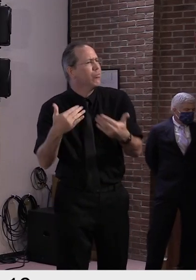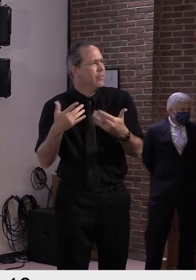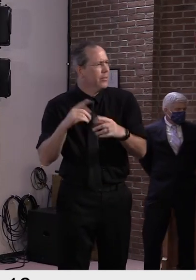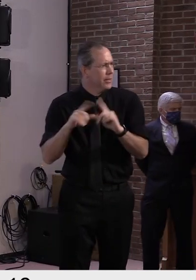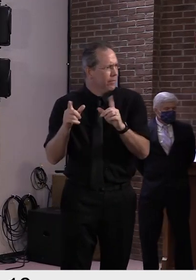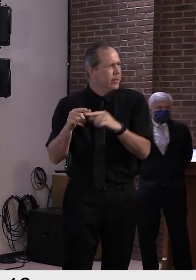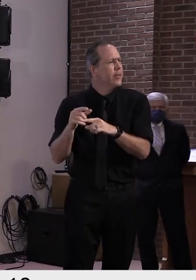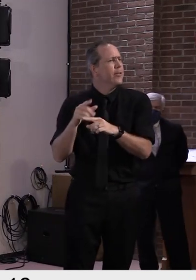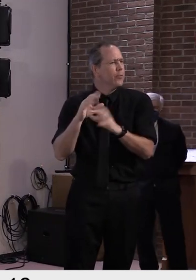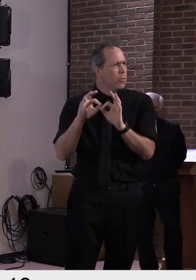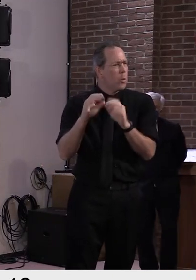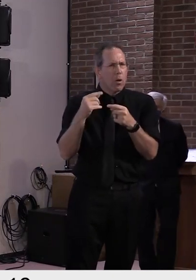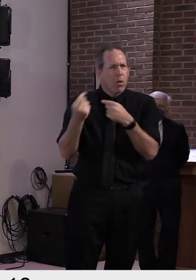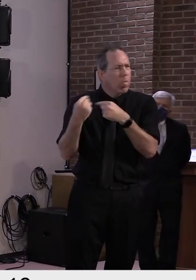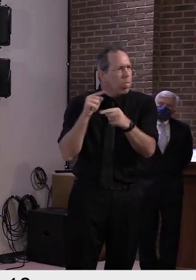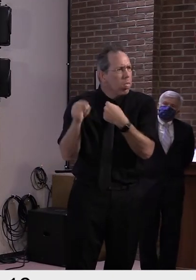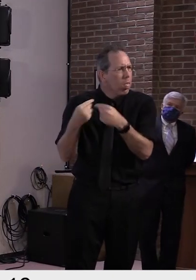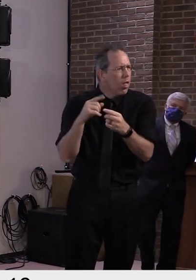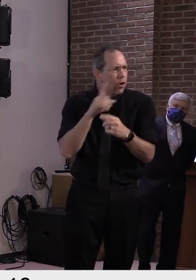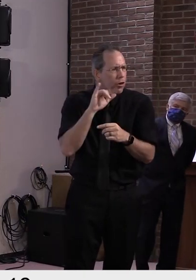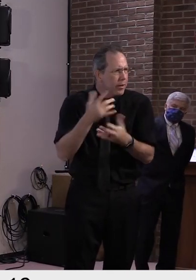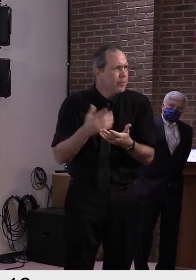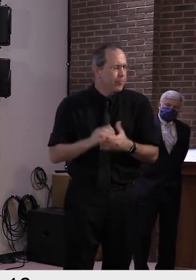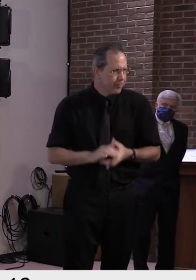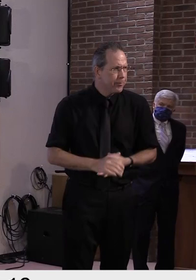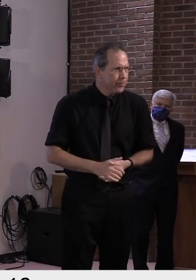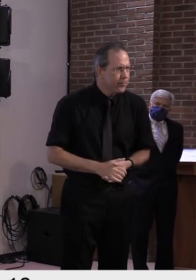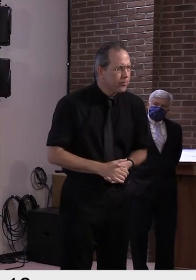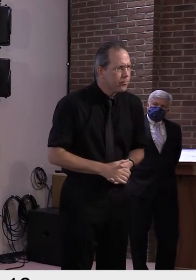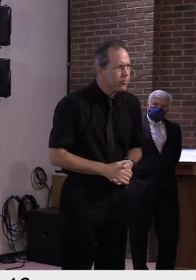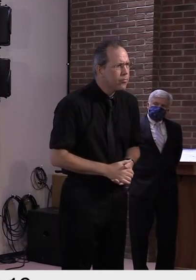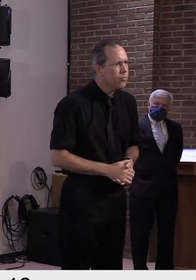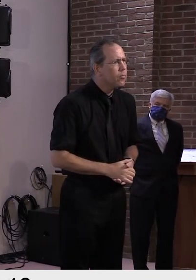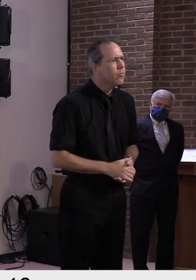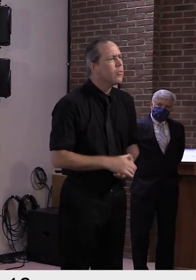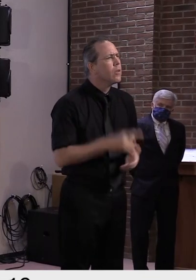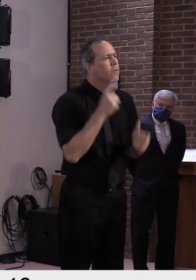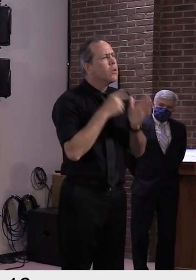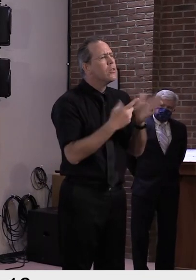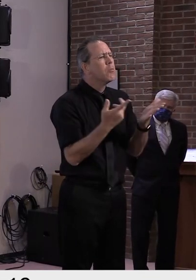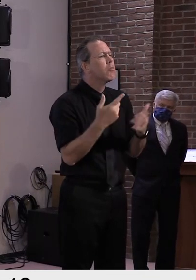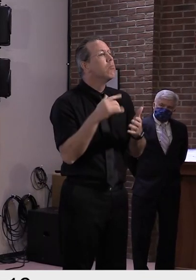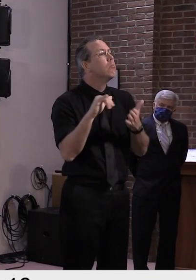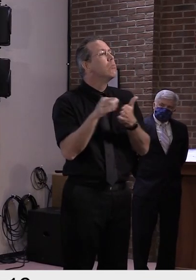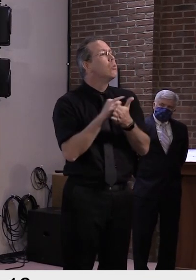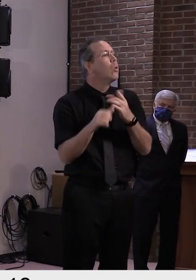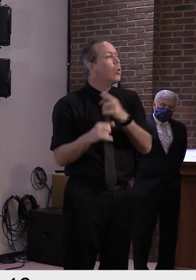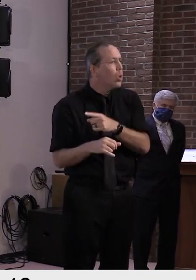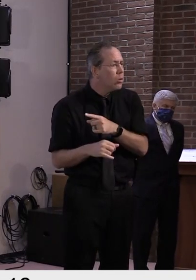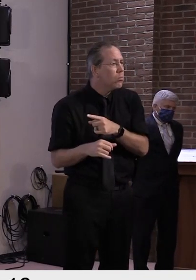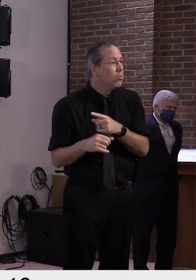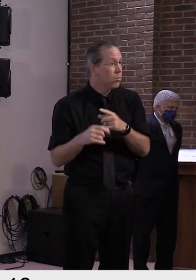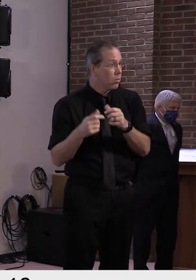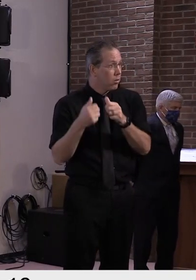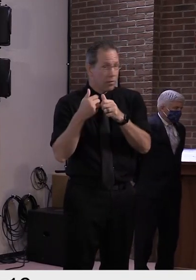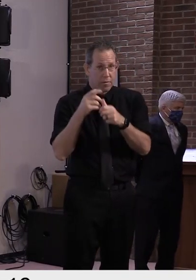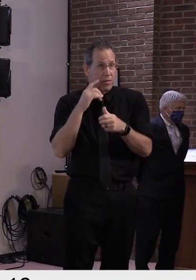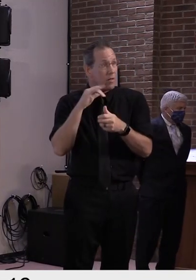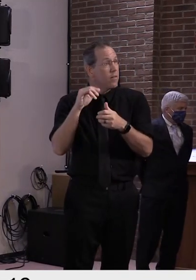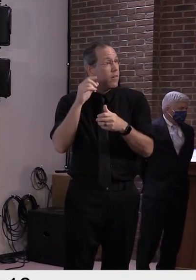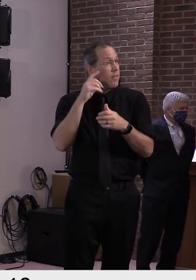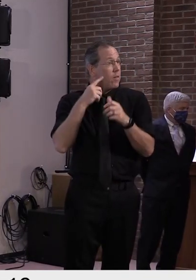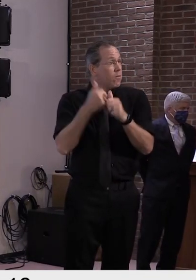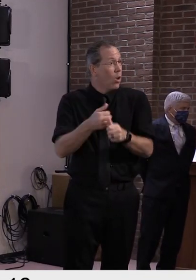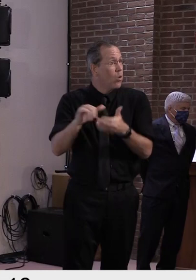Northeast, much of the Mid-Atlantic would be allowed to travel to Vermont without a 14-day quarantine. The European